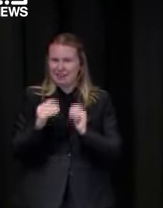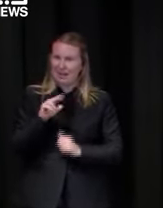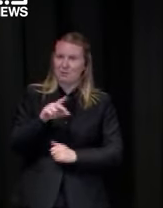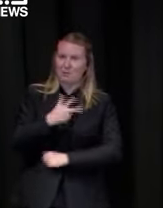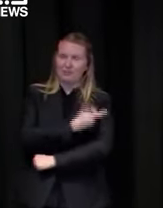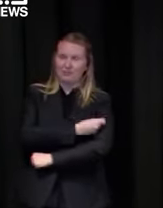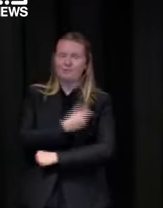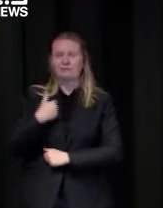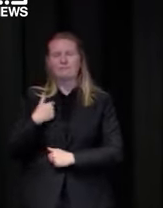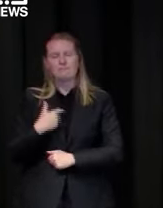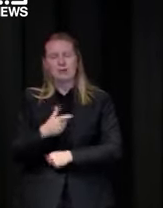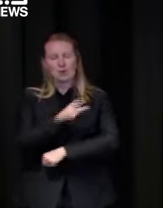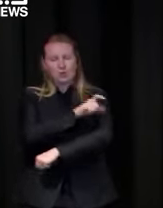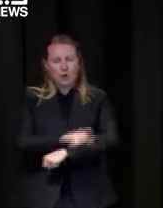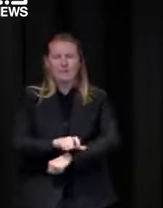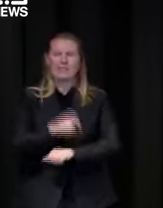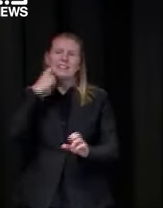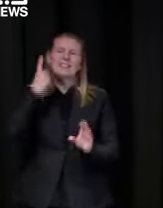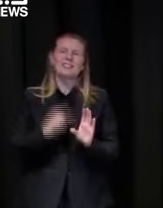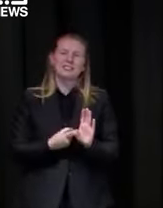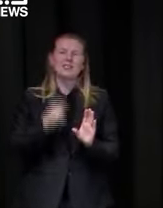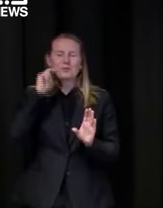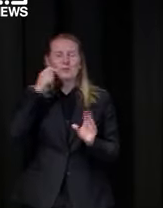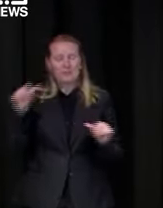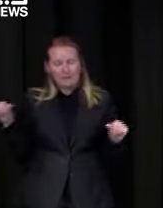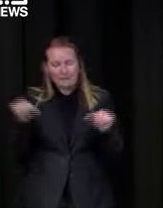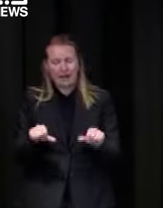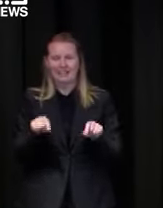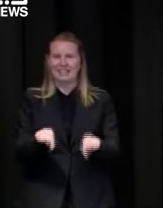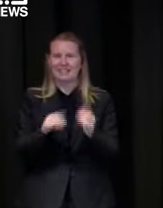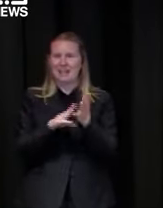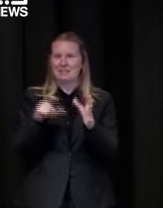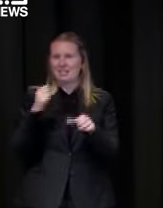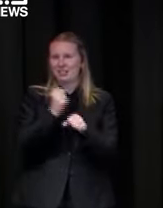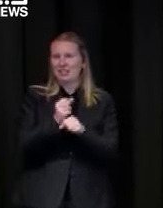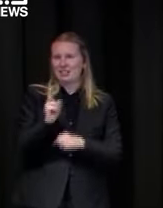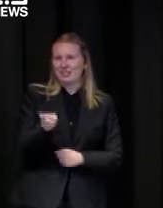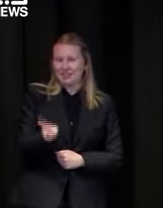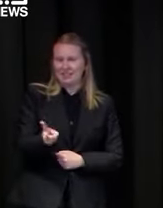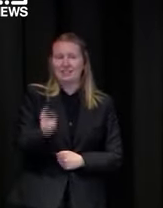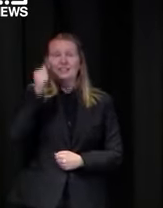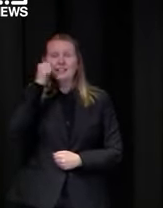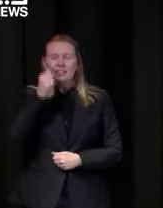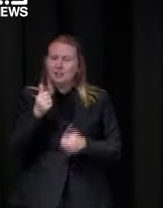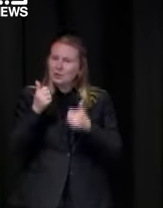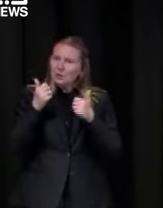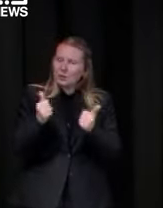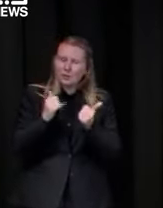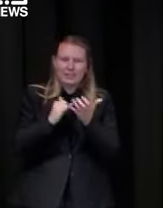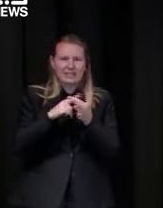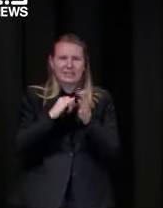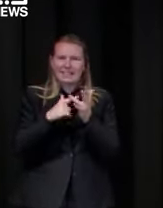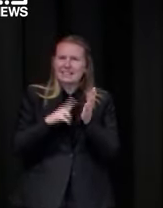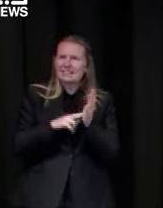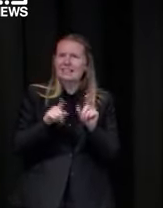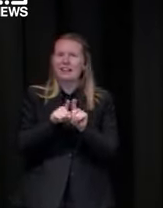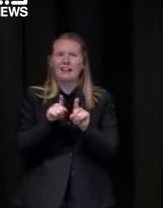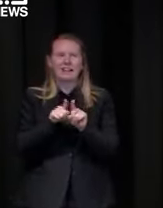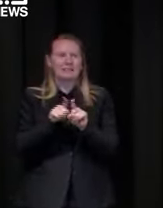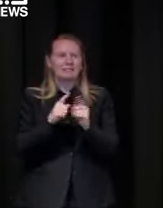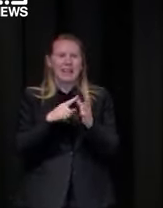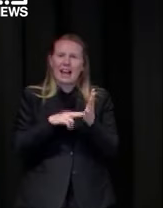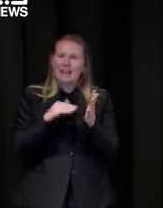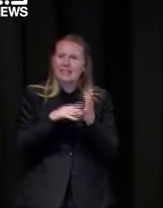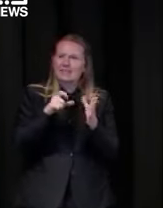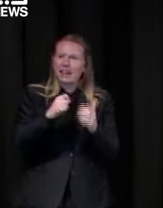yes i'm absolutely confident we've got you know look we had a we had a really good start to the season we had the anzac day game um here with almost